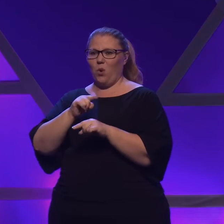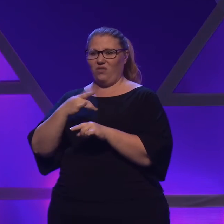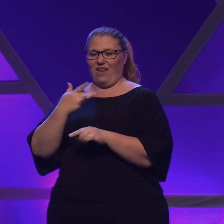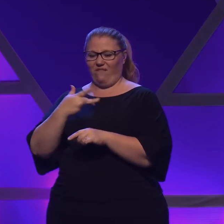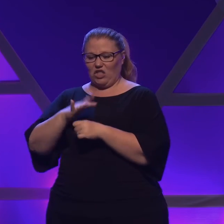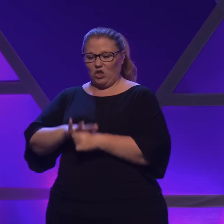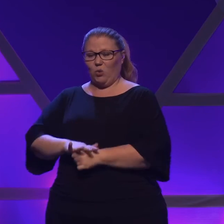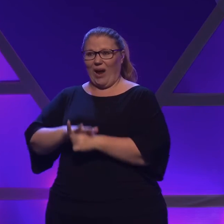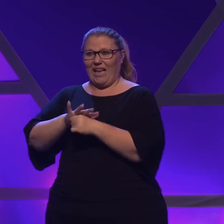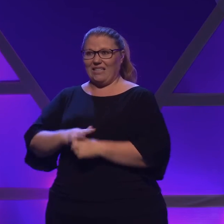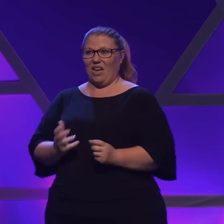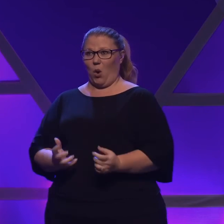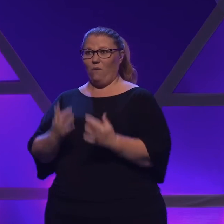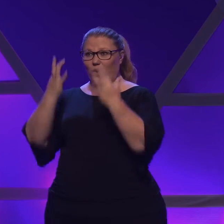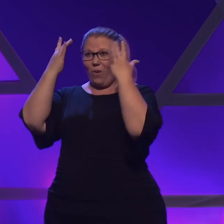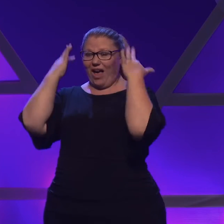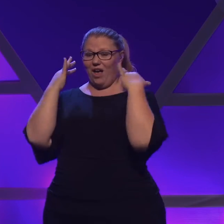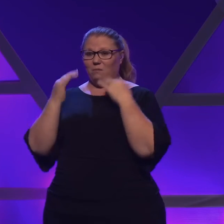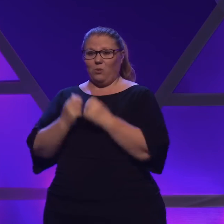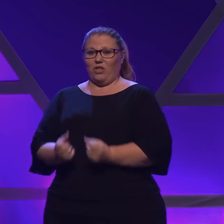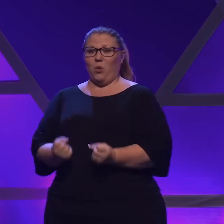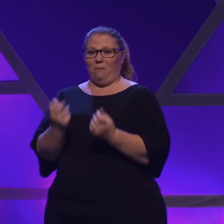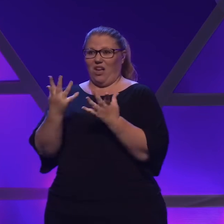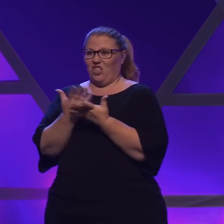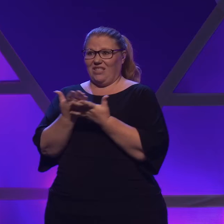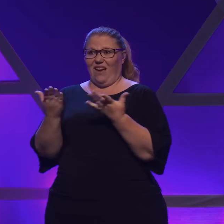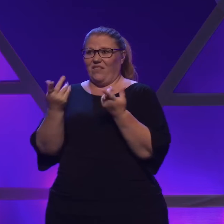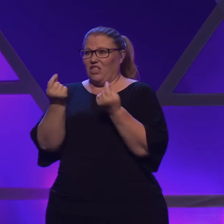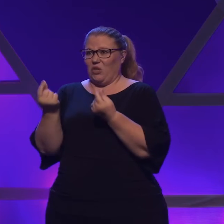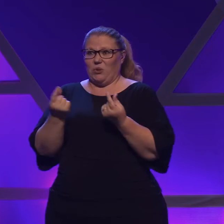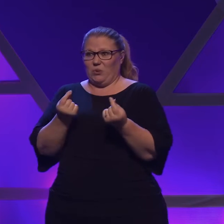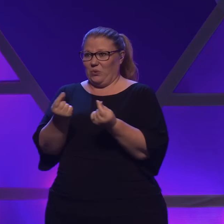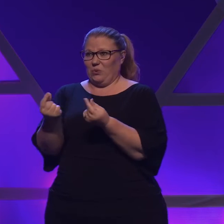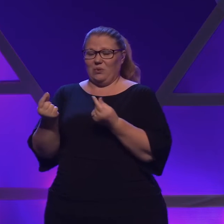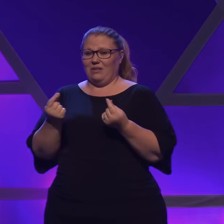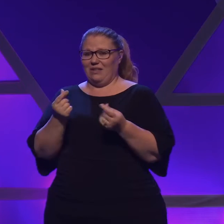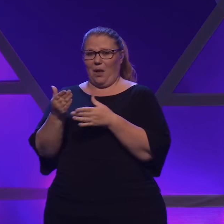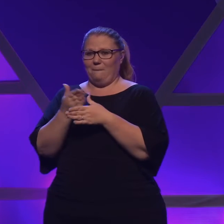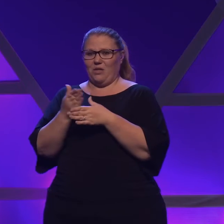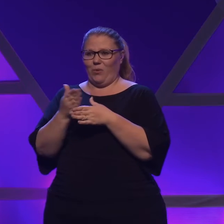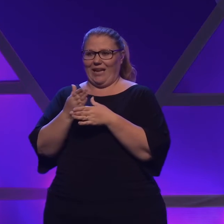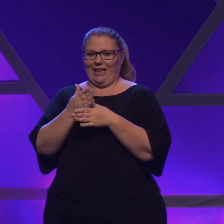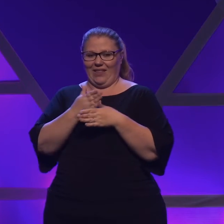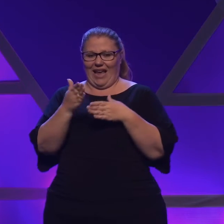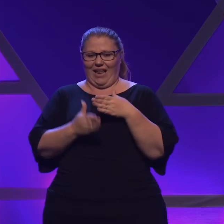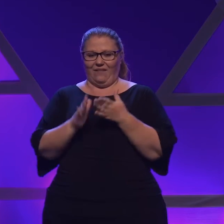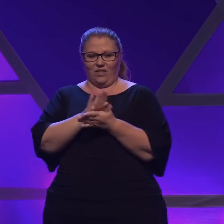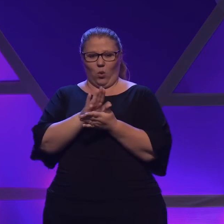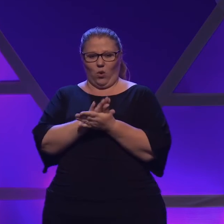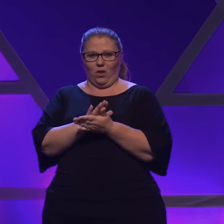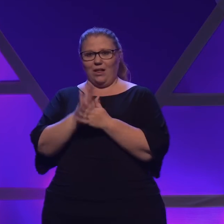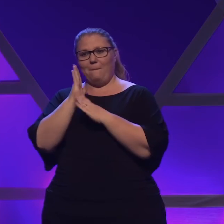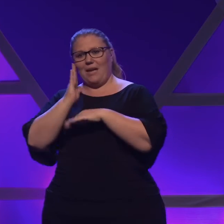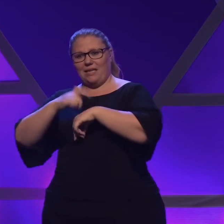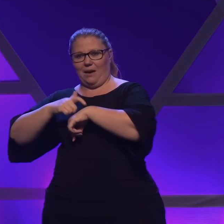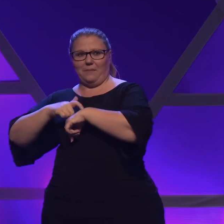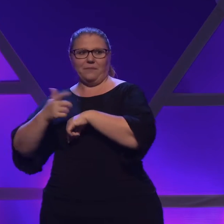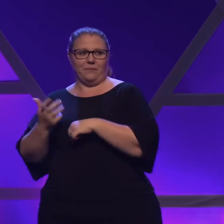and overwhelmed with too much stuff to do between the end of school and bedtime.